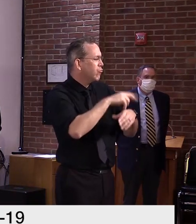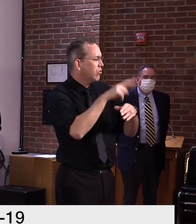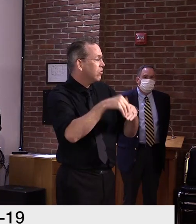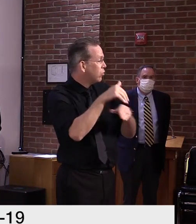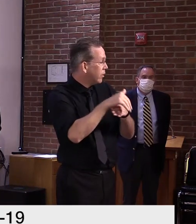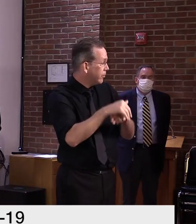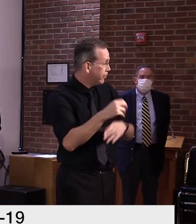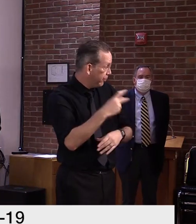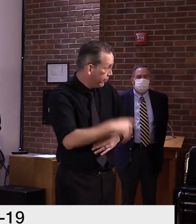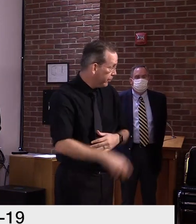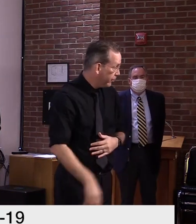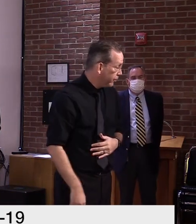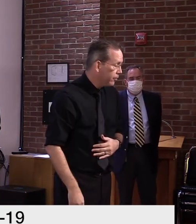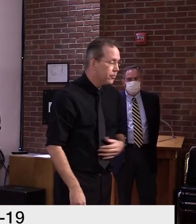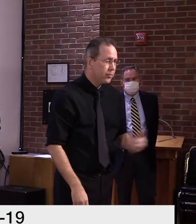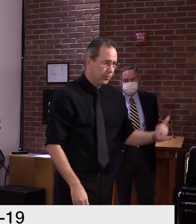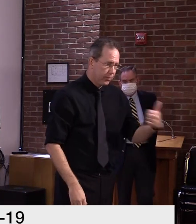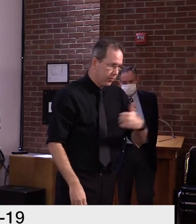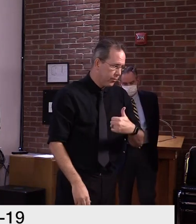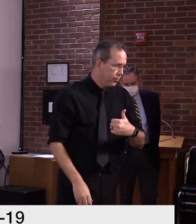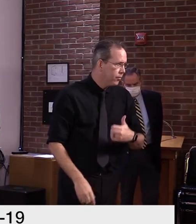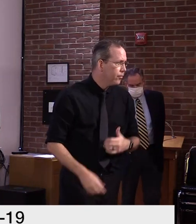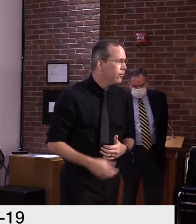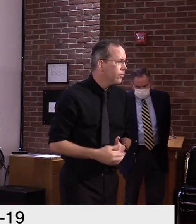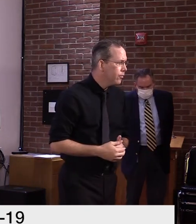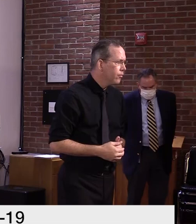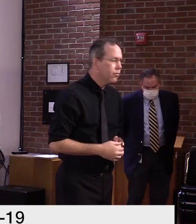Moving to the phones, Joe, Barton Chronicle.